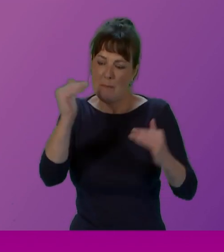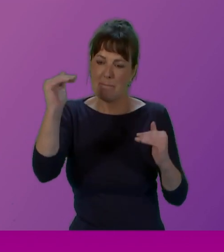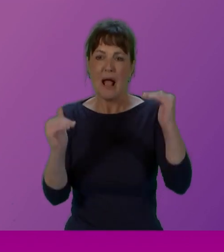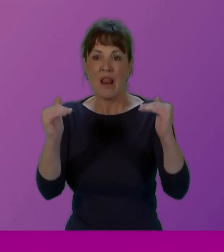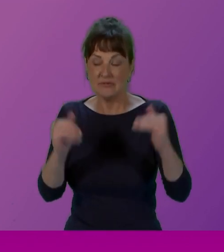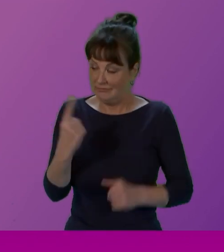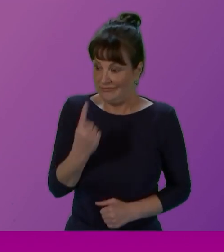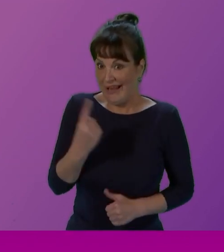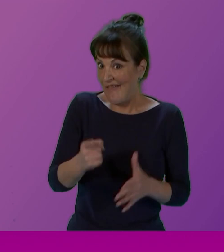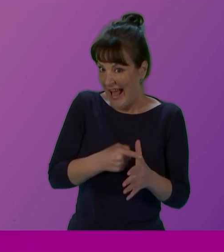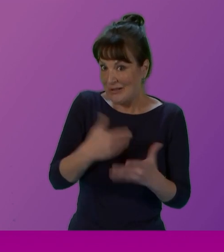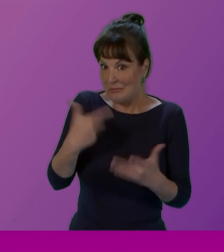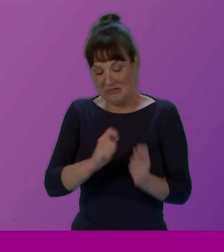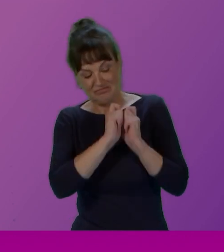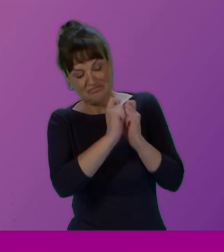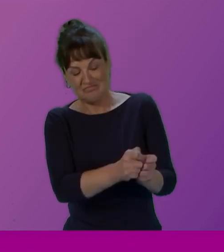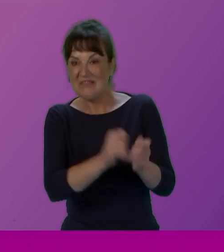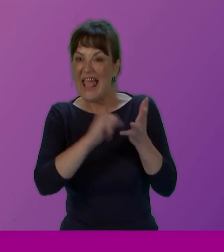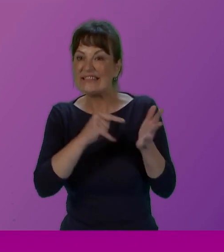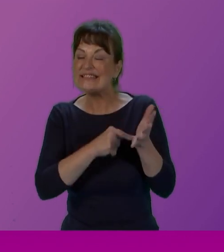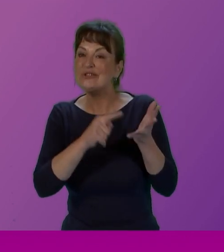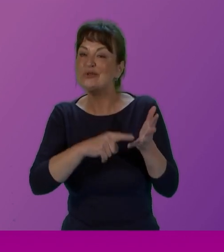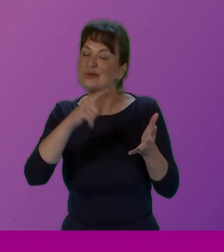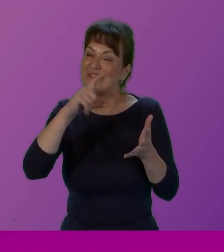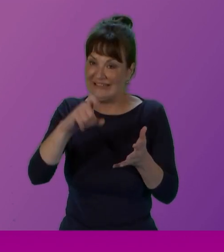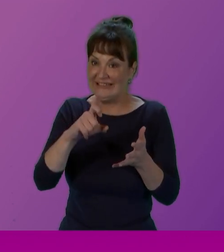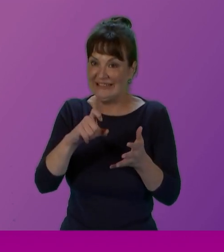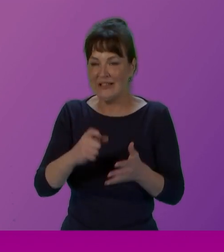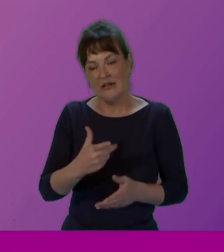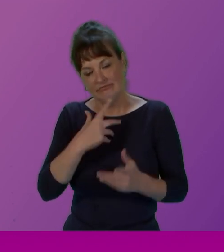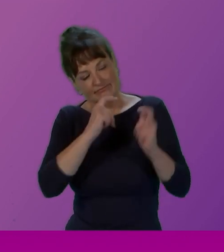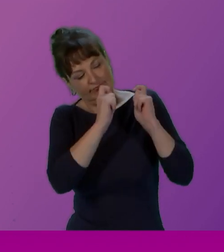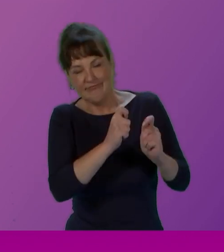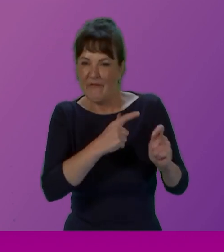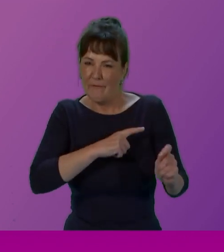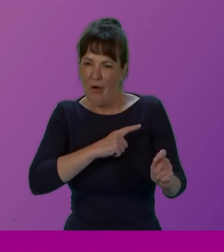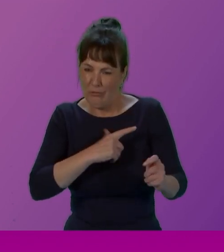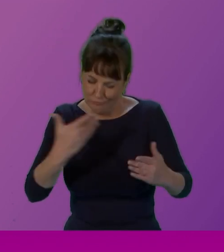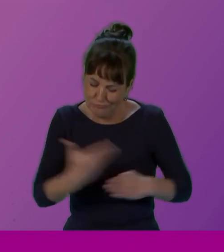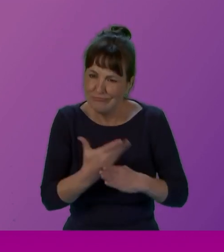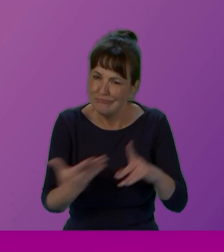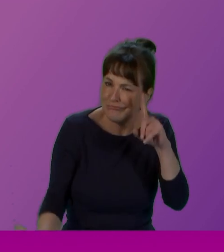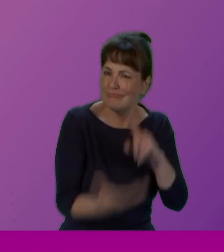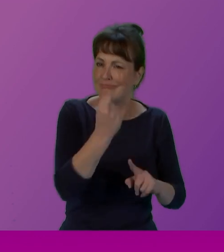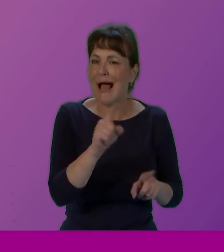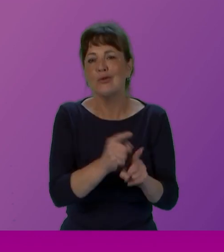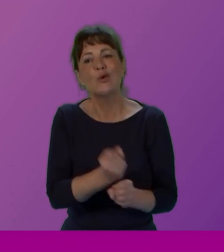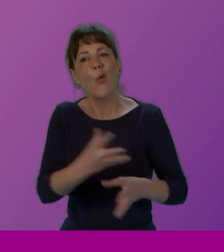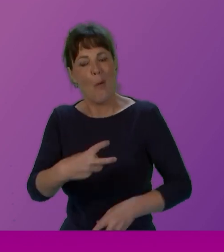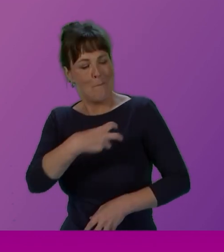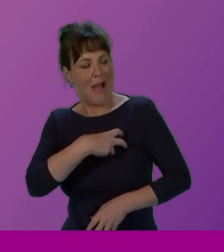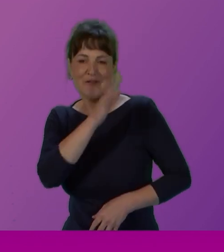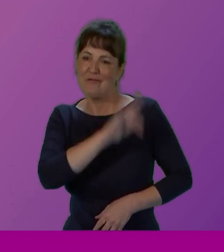was the recipient of the STUC Women's Meritorious Awards 2012, and TUC Gold Badge for Service to Women 2.